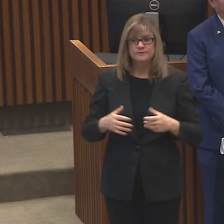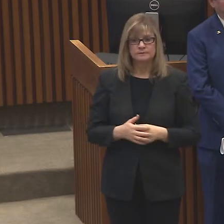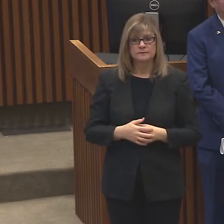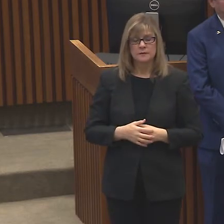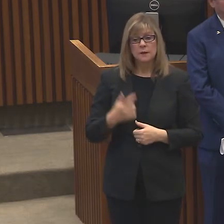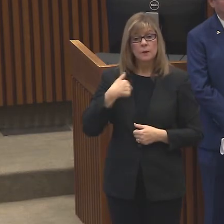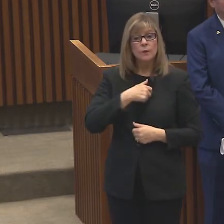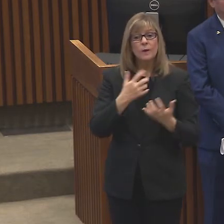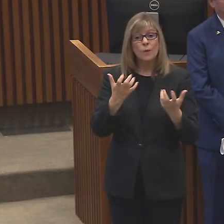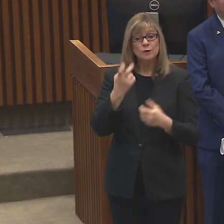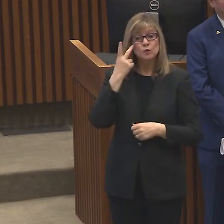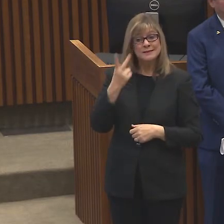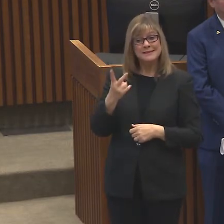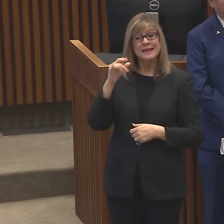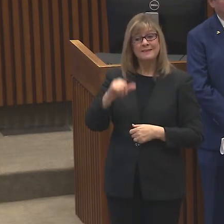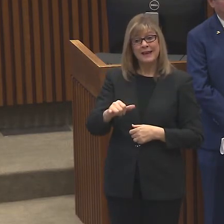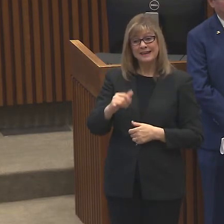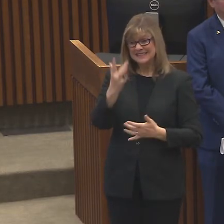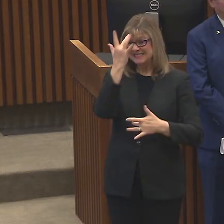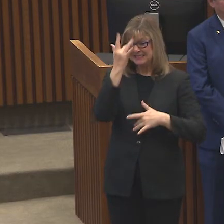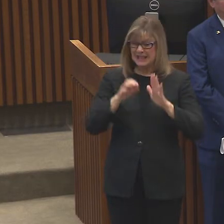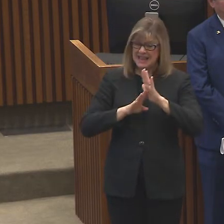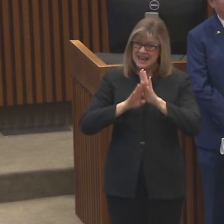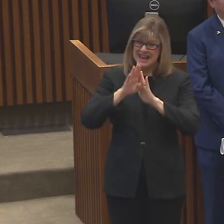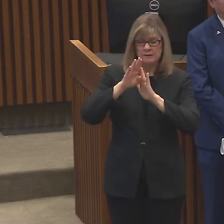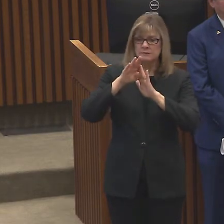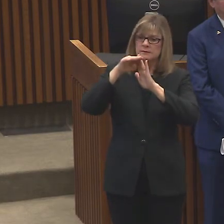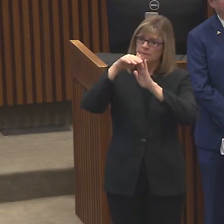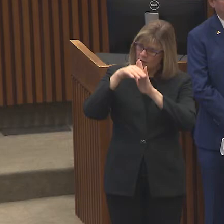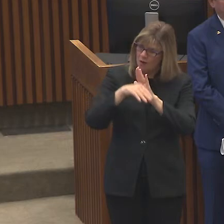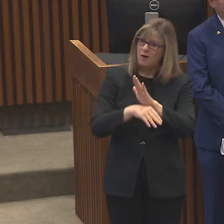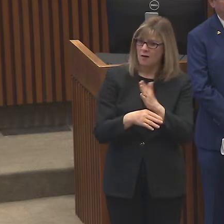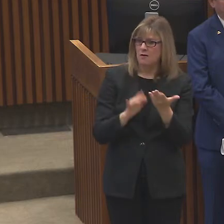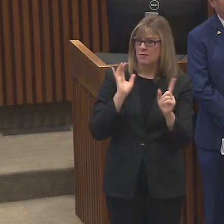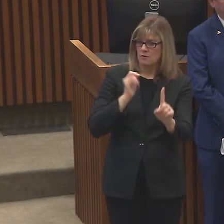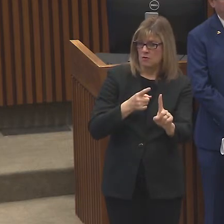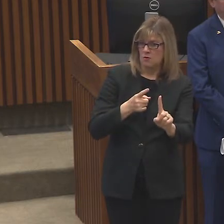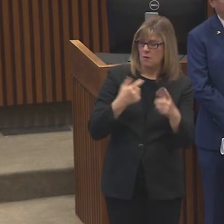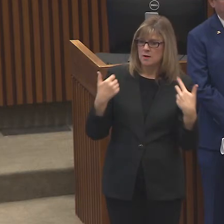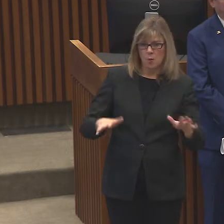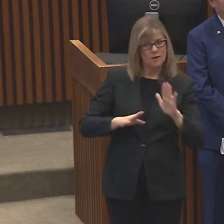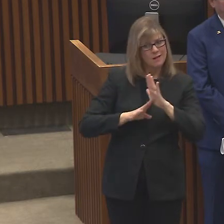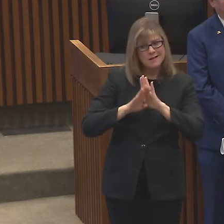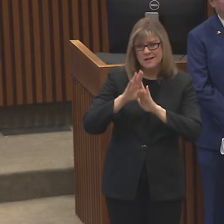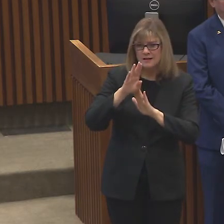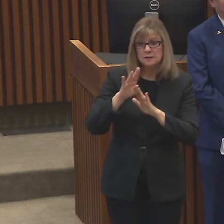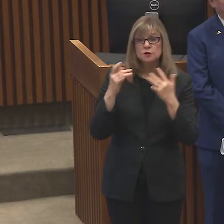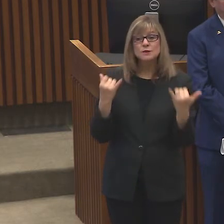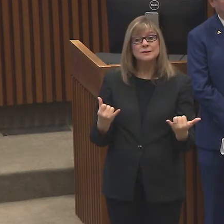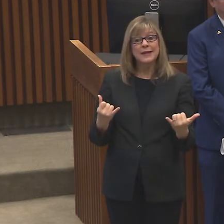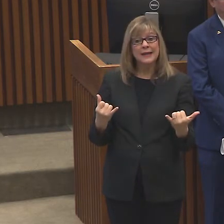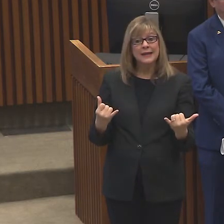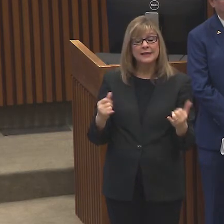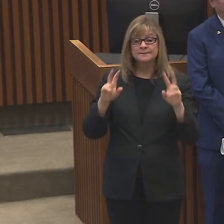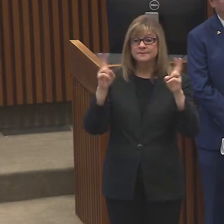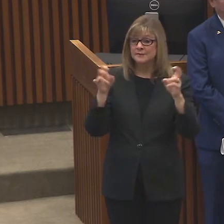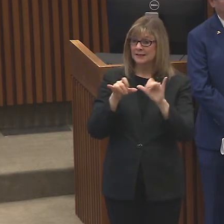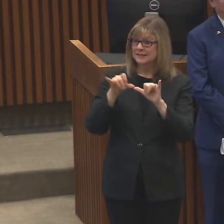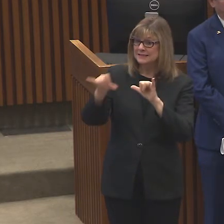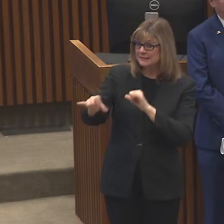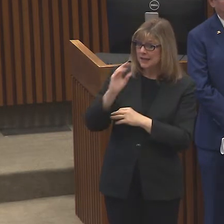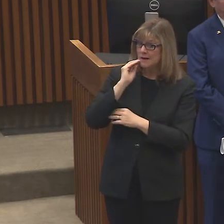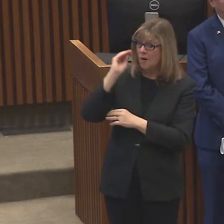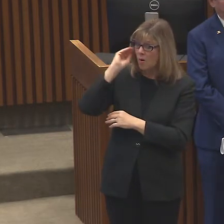see the spikes begin to fall rather than continue to rise. So today the stay-at-home work safe